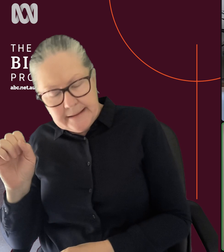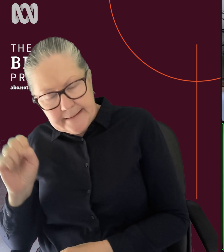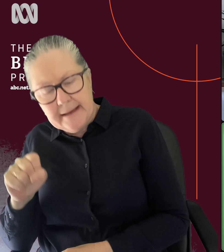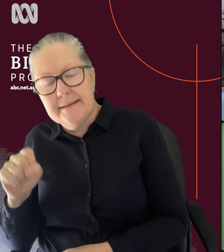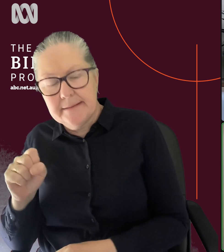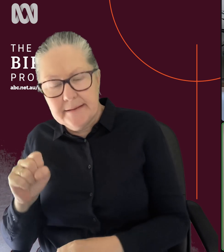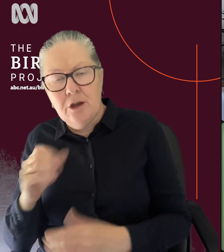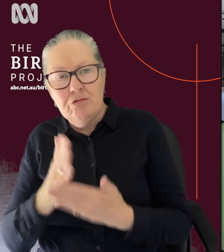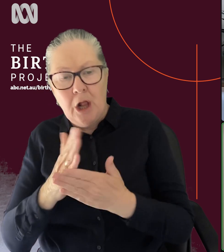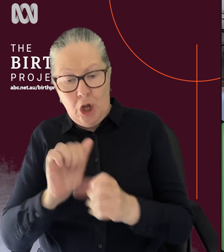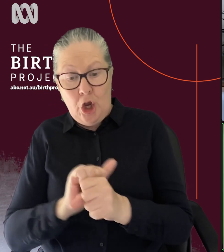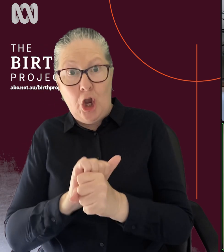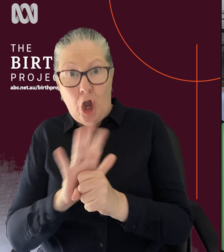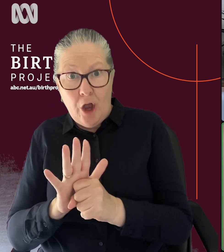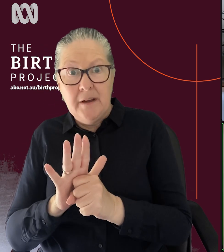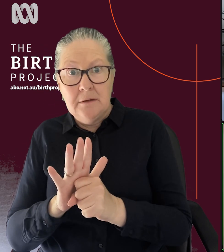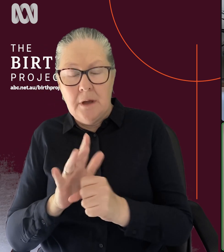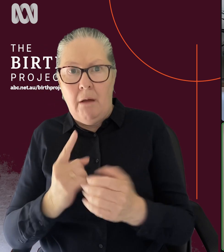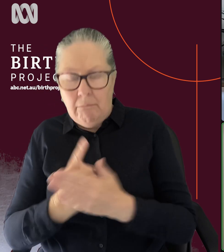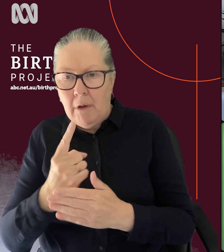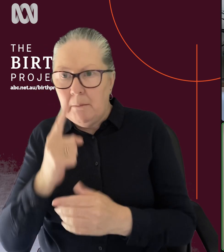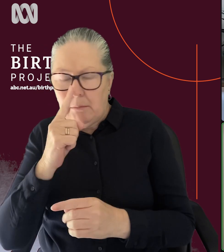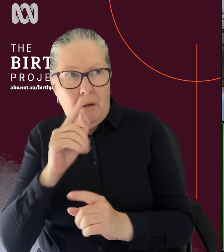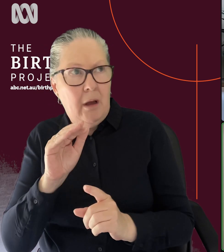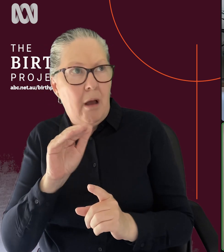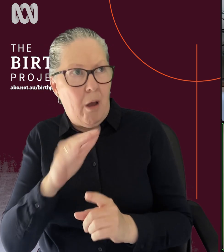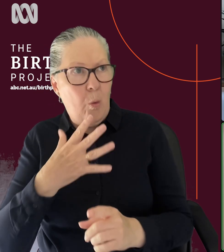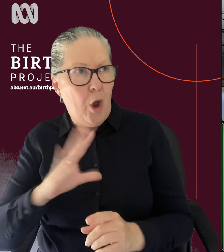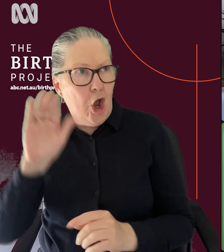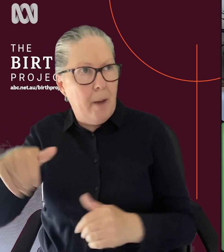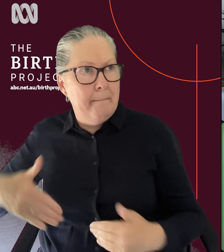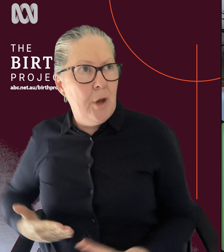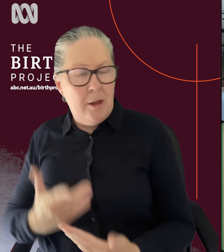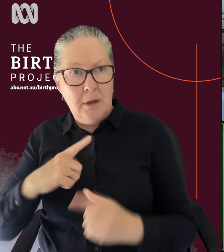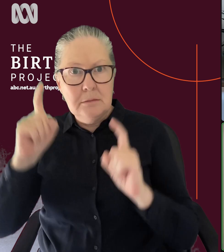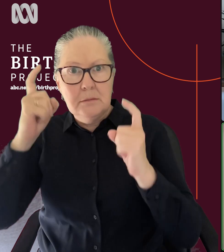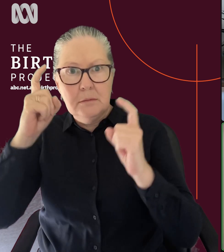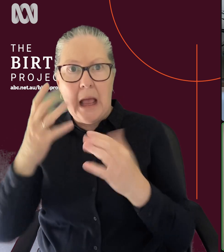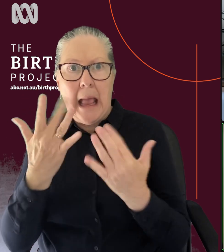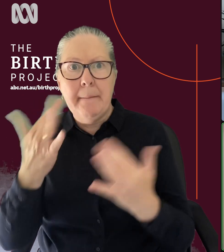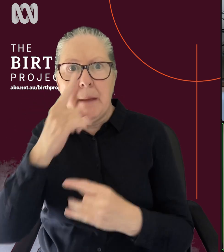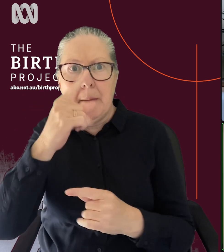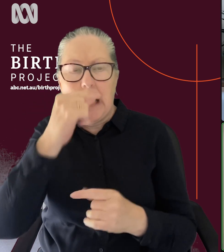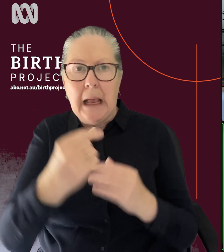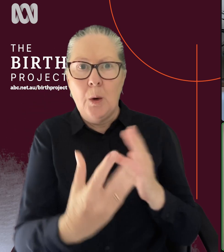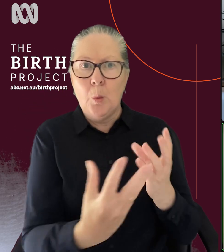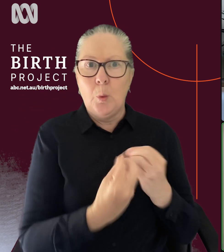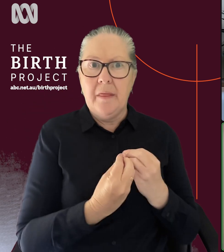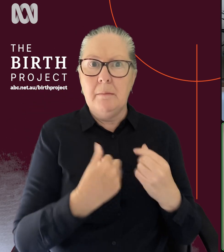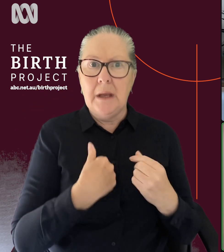an uptick in people sort of seeking out the services to have a home birth, predominantly because they were concerned about how many people they could have support them in the